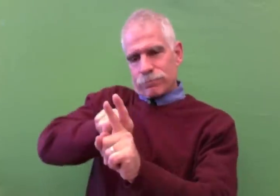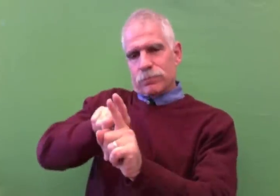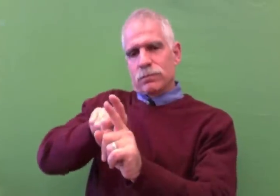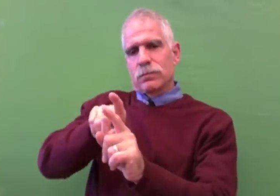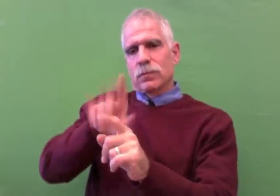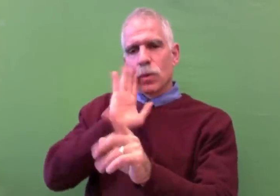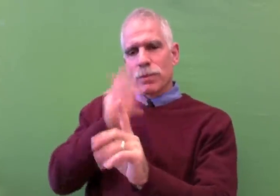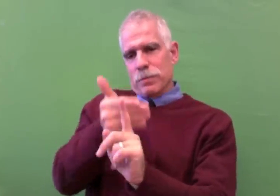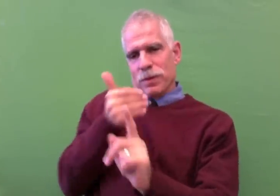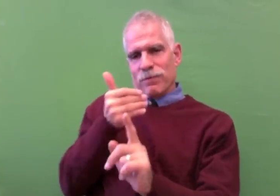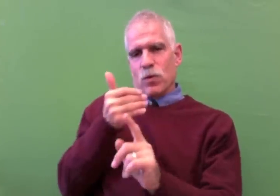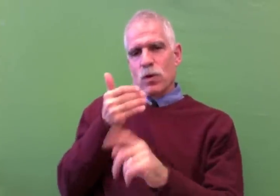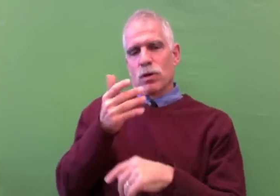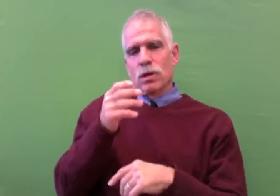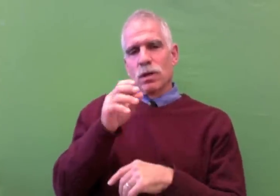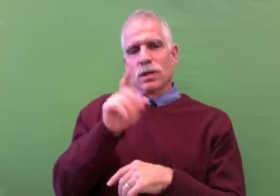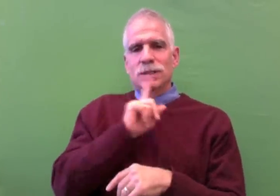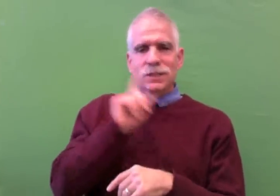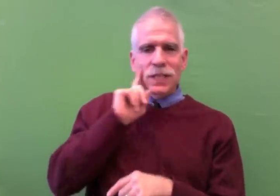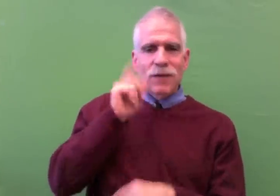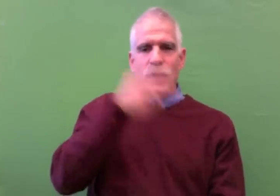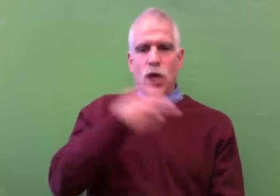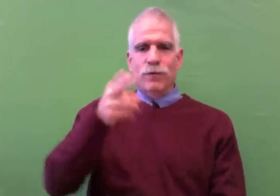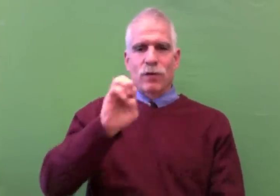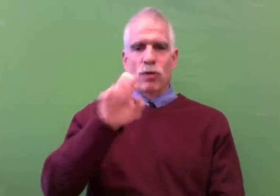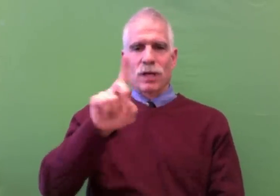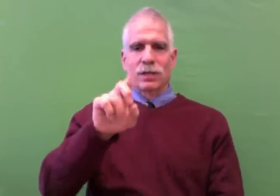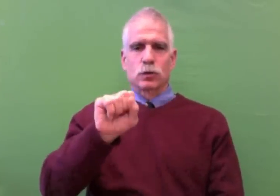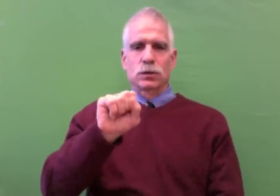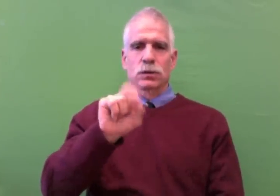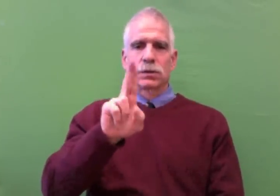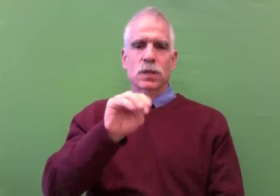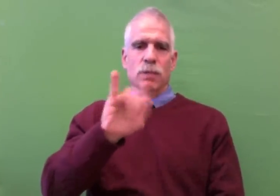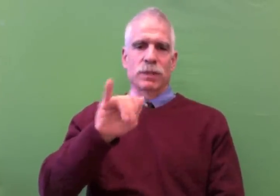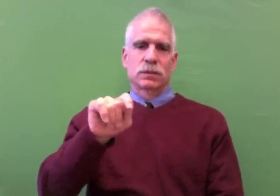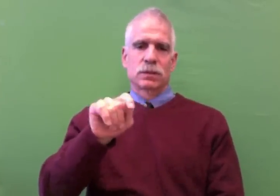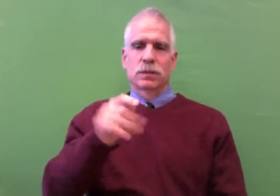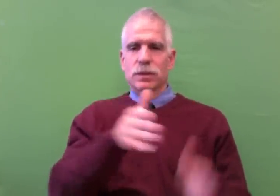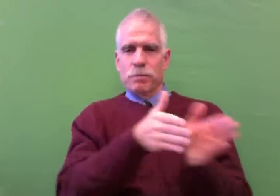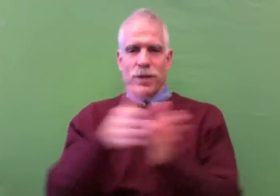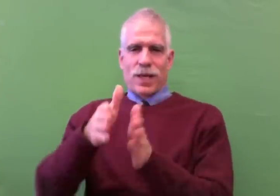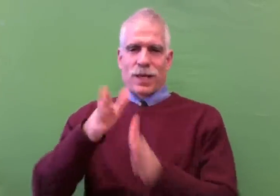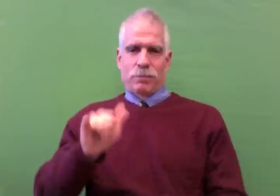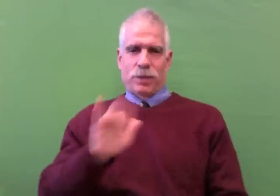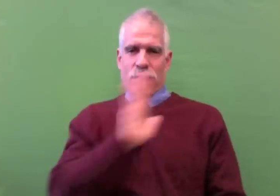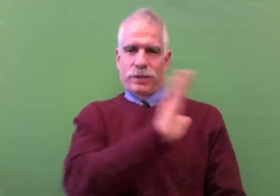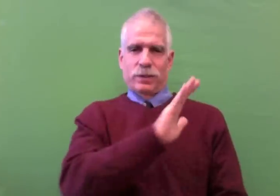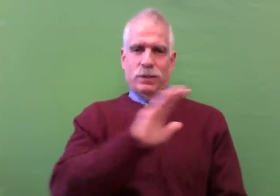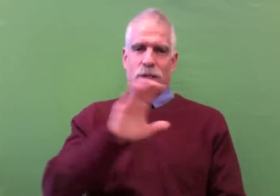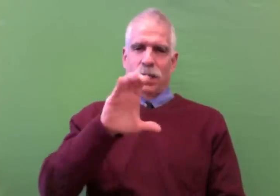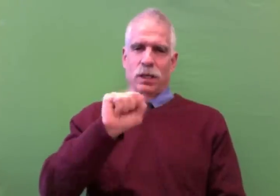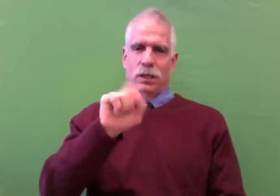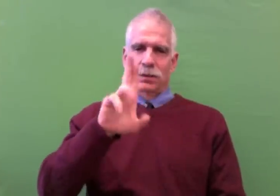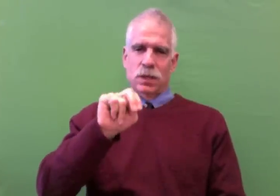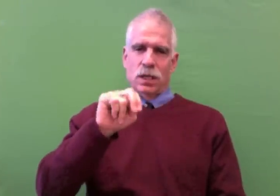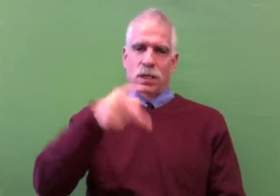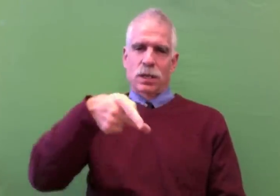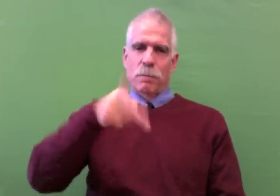January. It will be right before the Deaf and Hard Hearing Education Summit, which is planned by